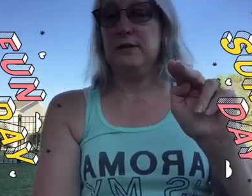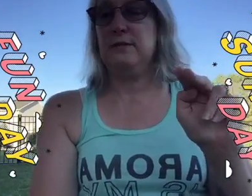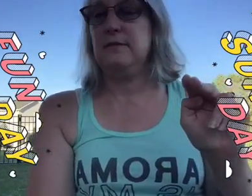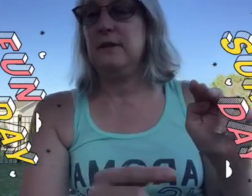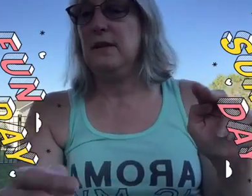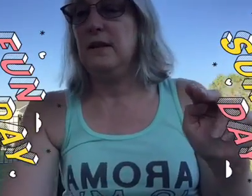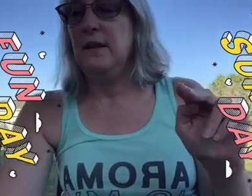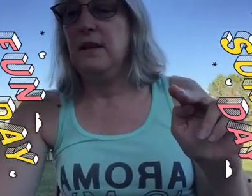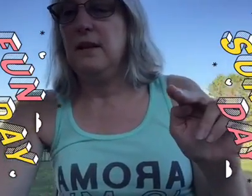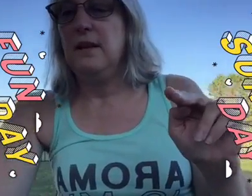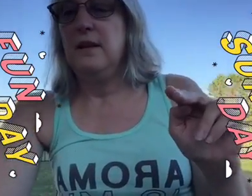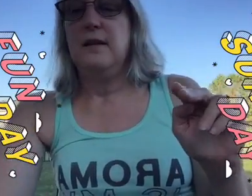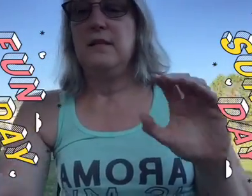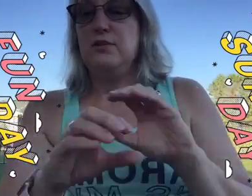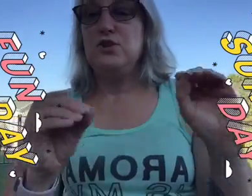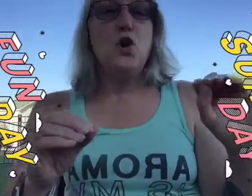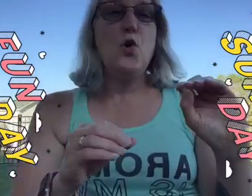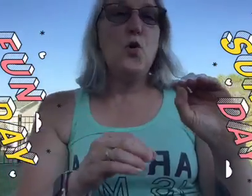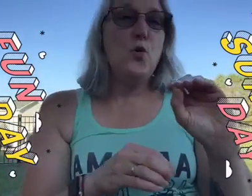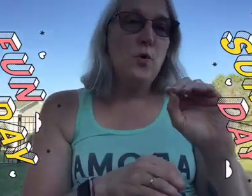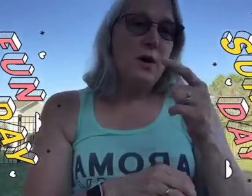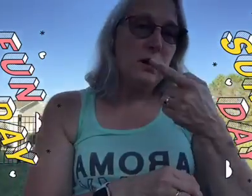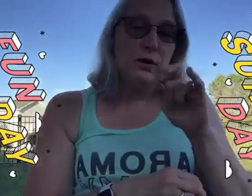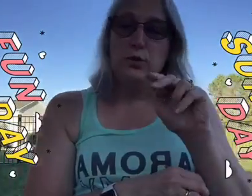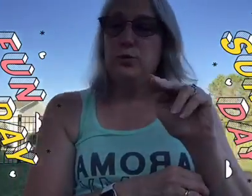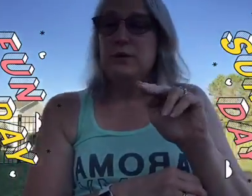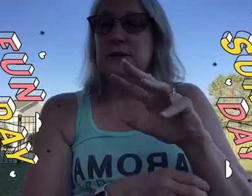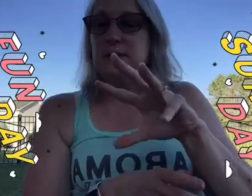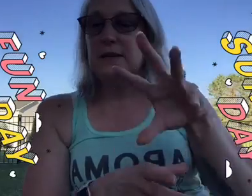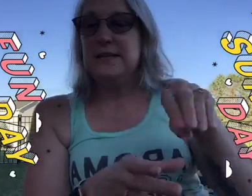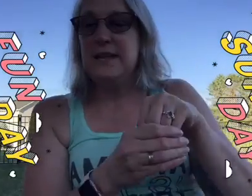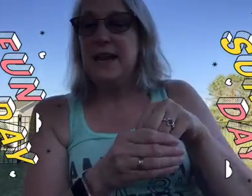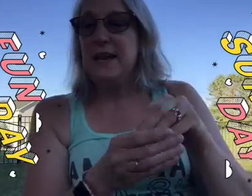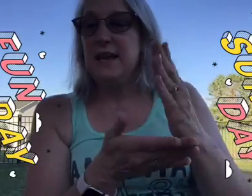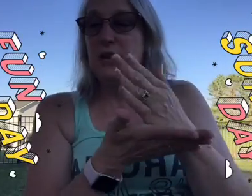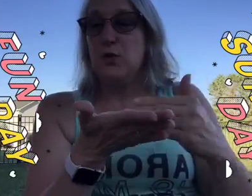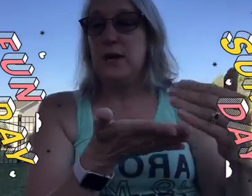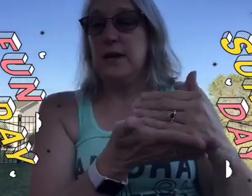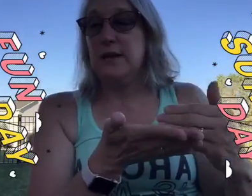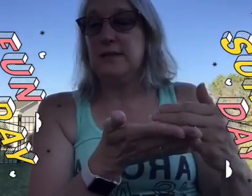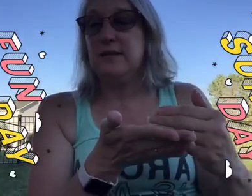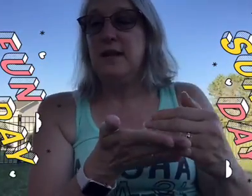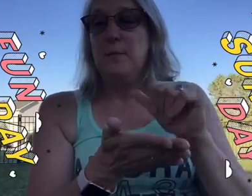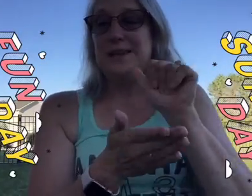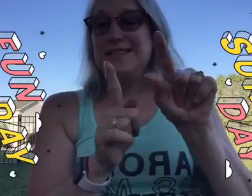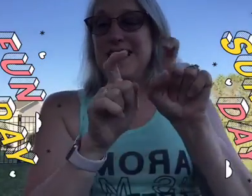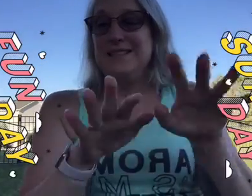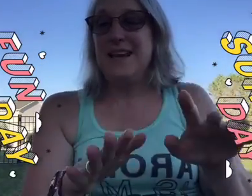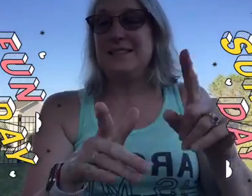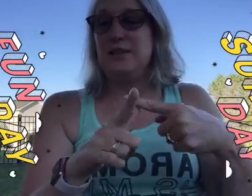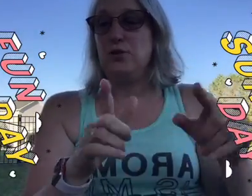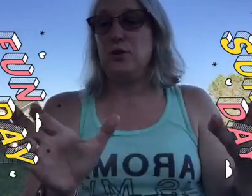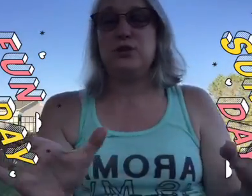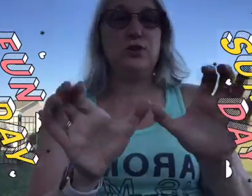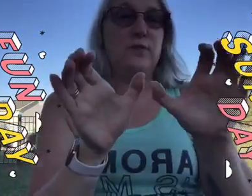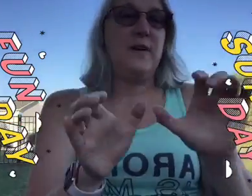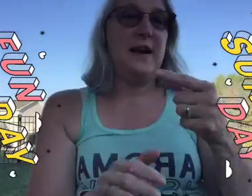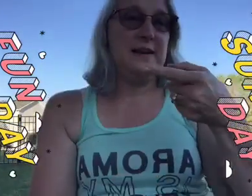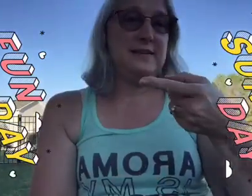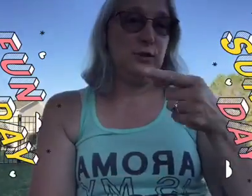there's no gluten containing ingredients but it's not tested or certified as